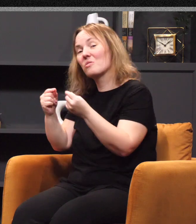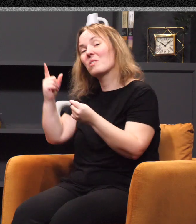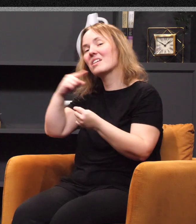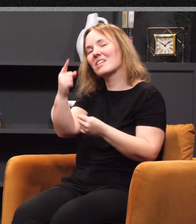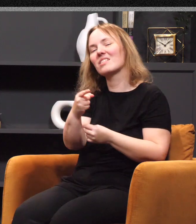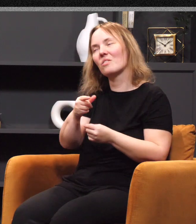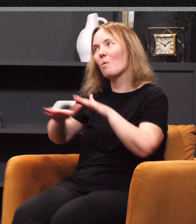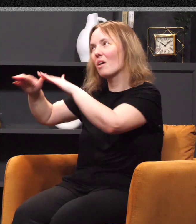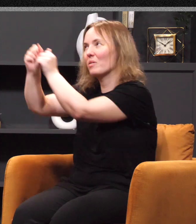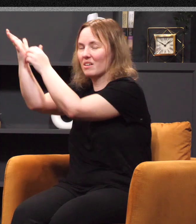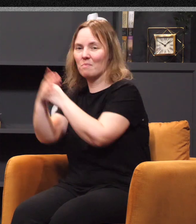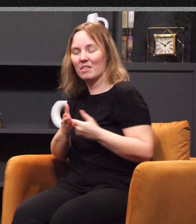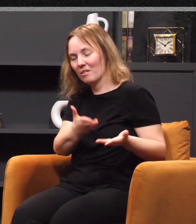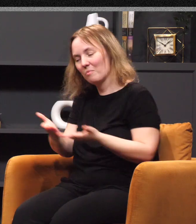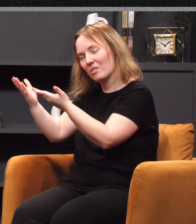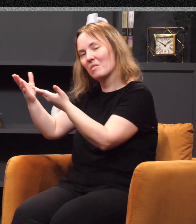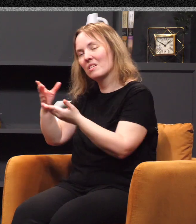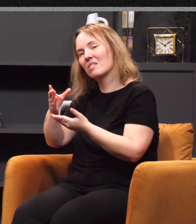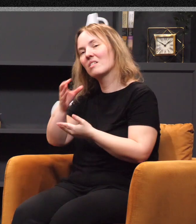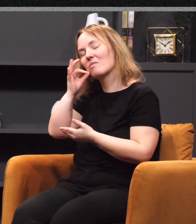me, and I'll bring you into fruitfulness. Amen.